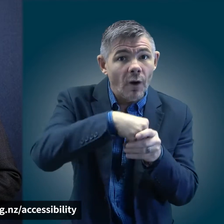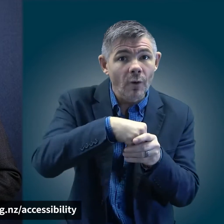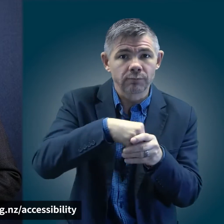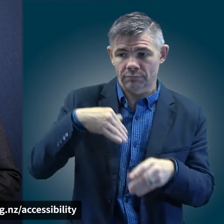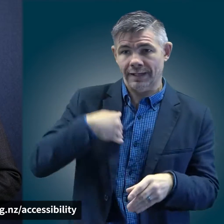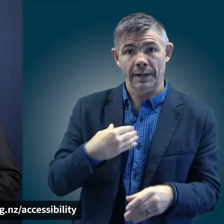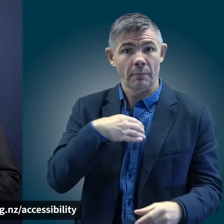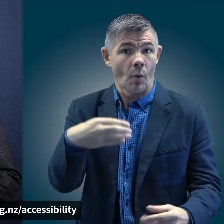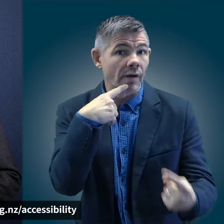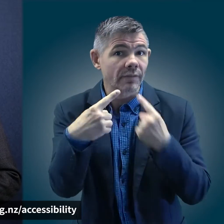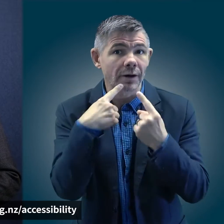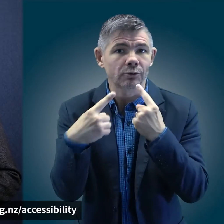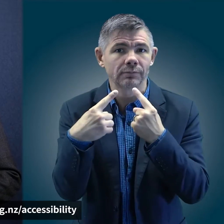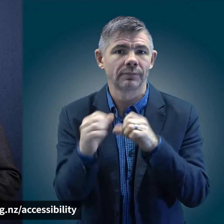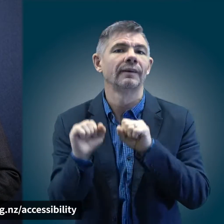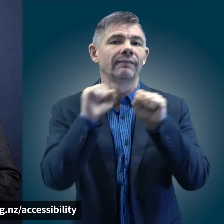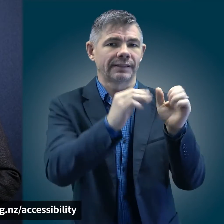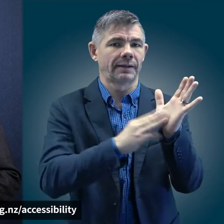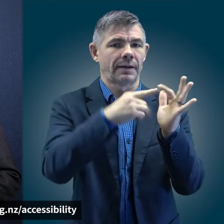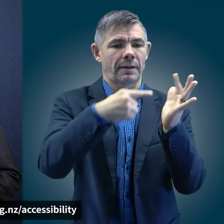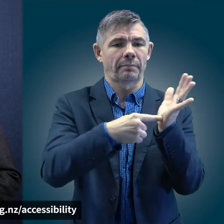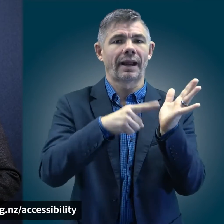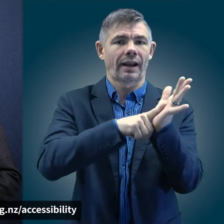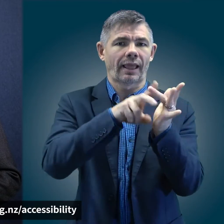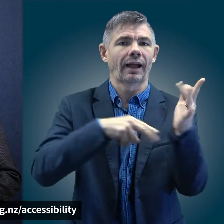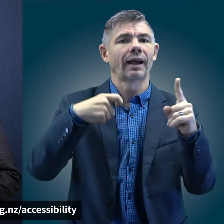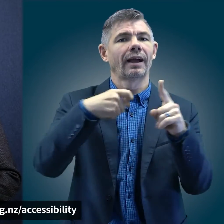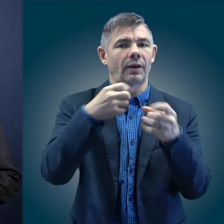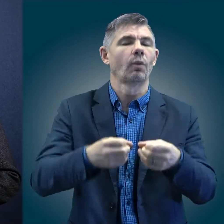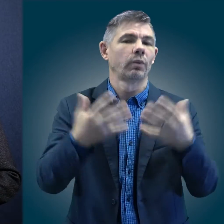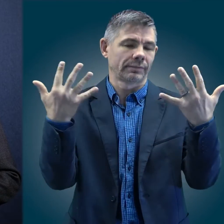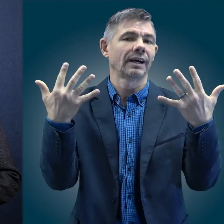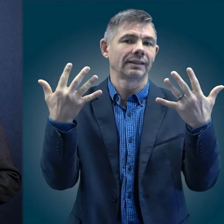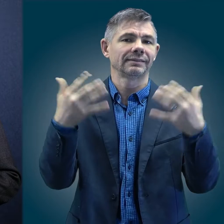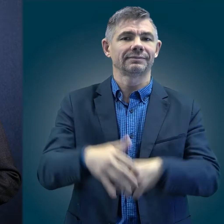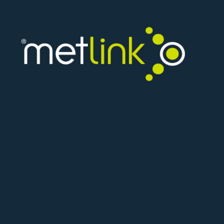.org.nz forward slash accessibility.